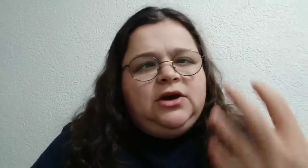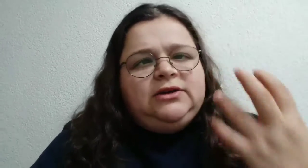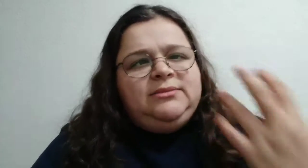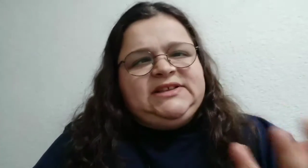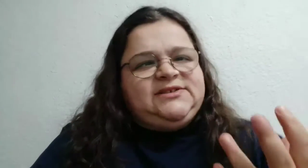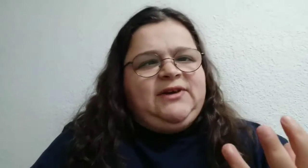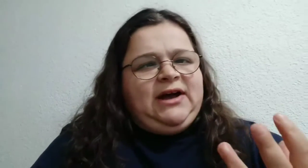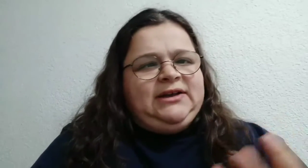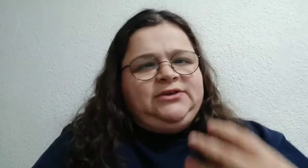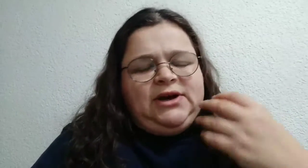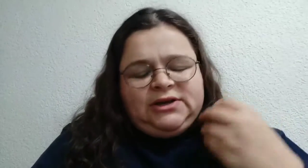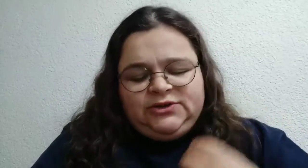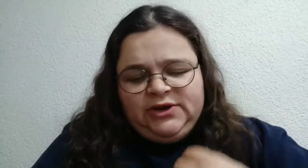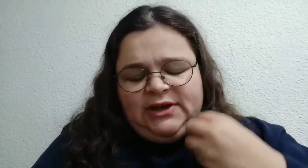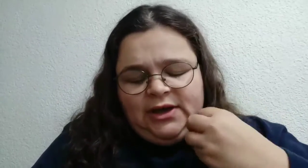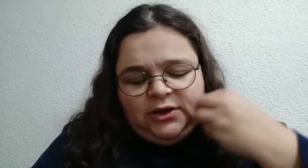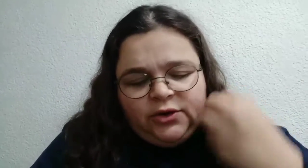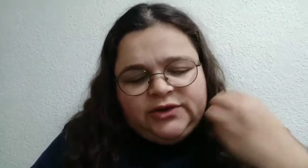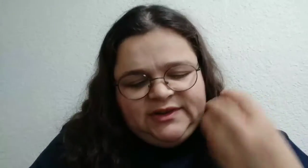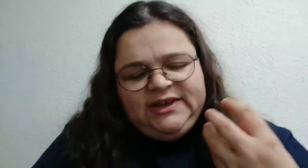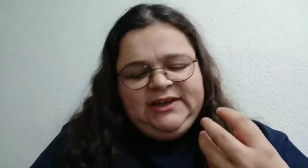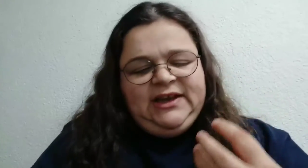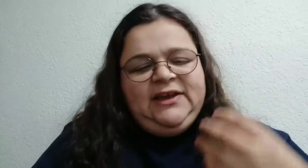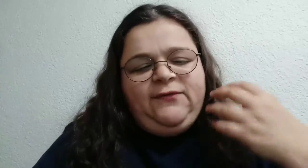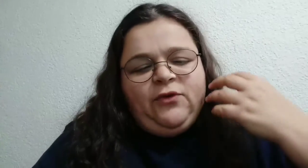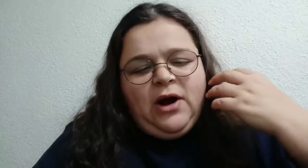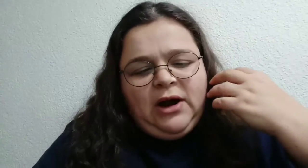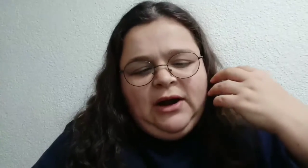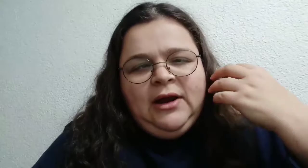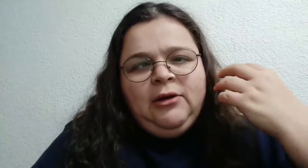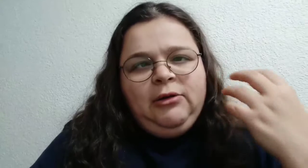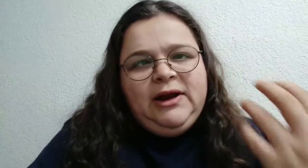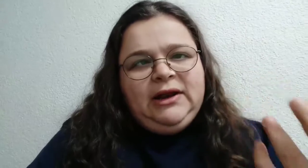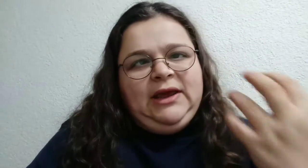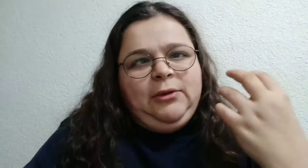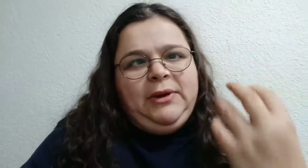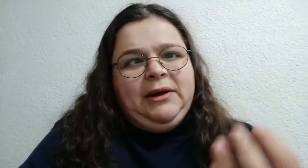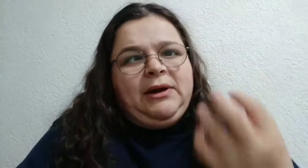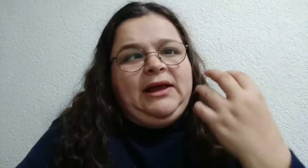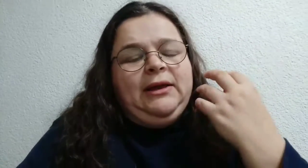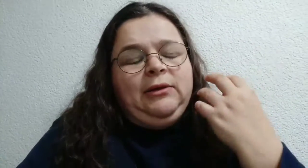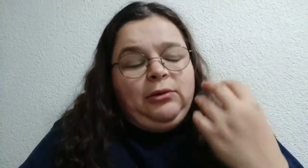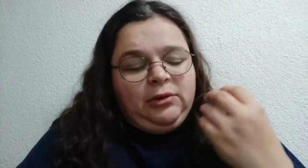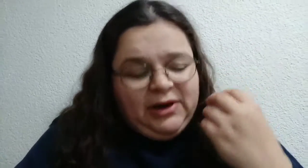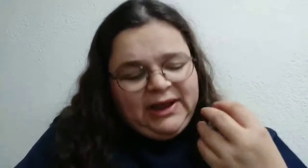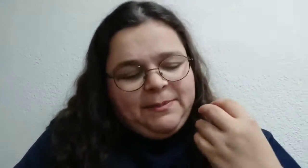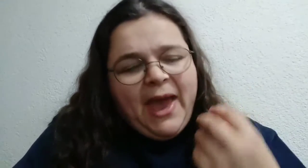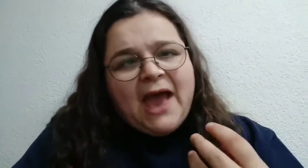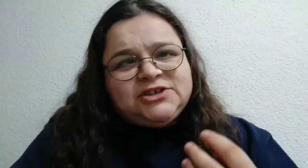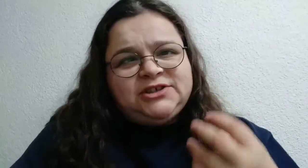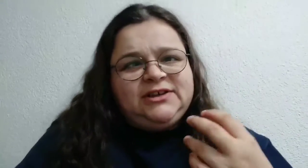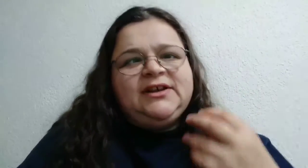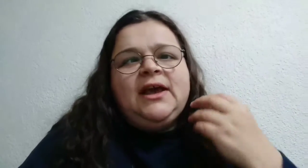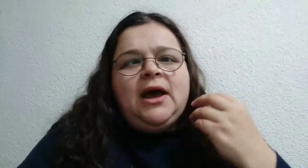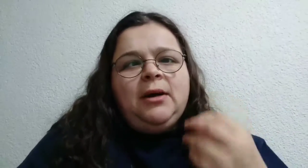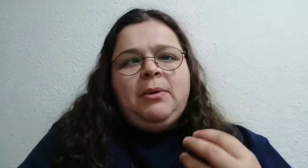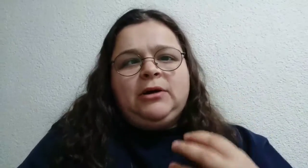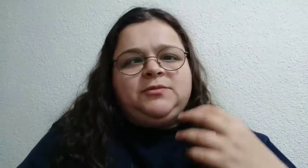good mitzvah, you are doing a good deal if you are really, really, really passionate about